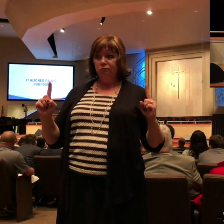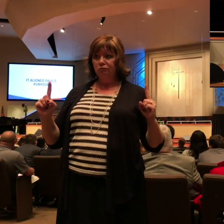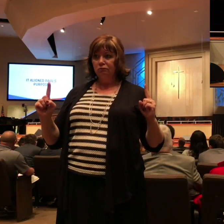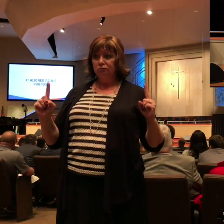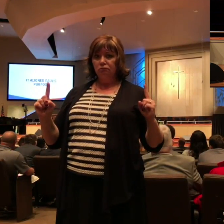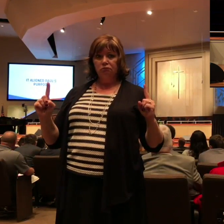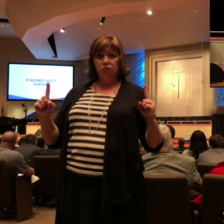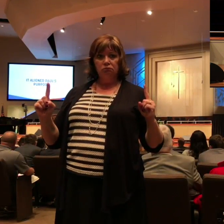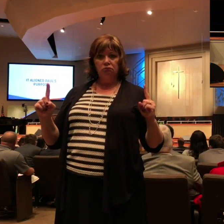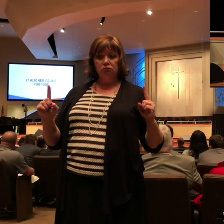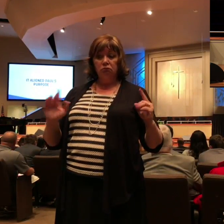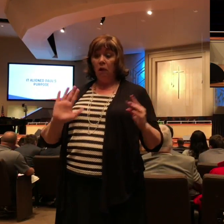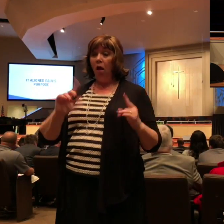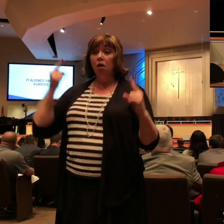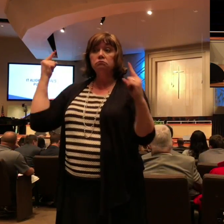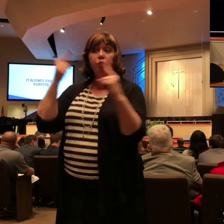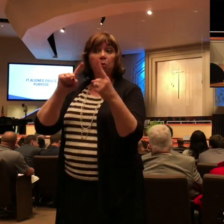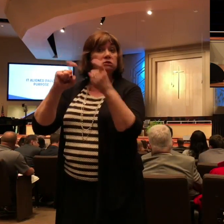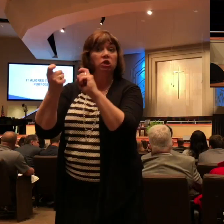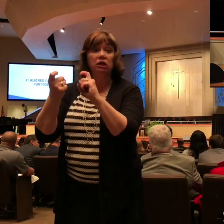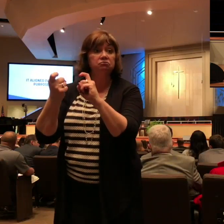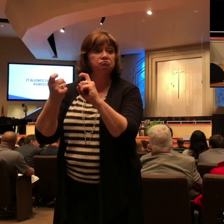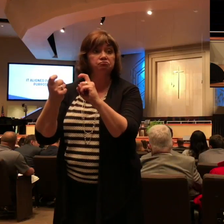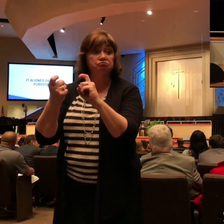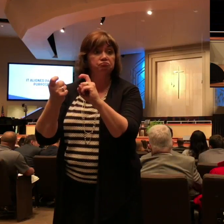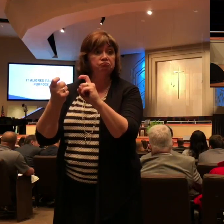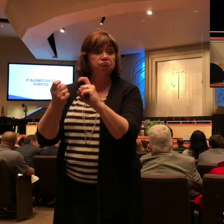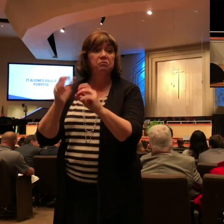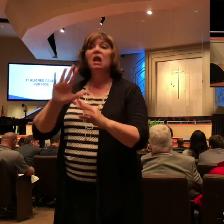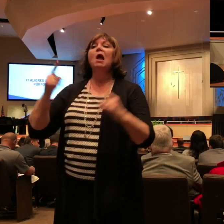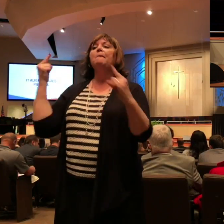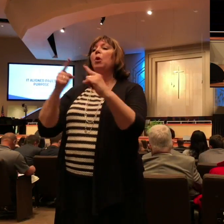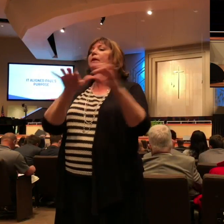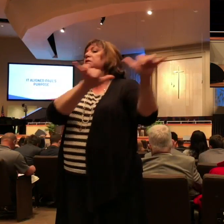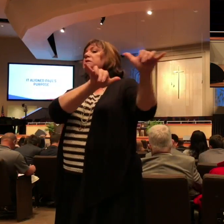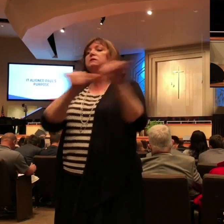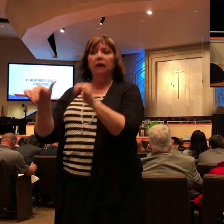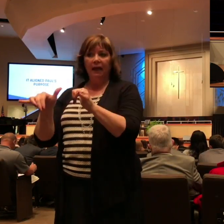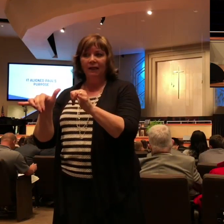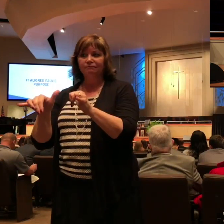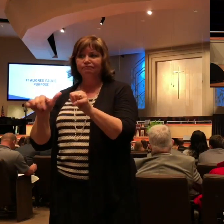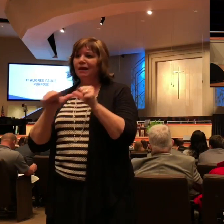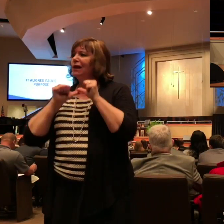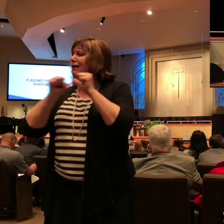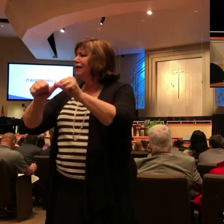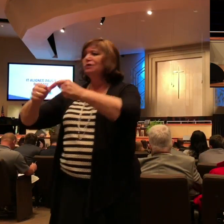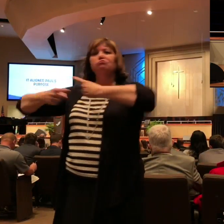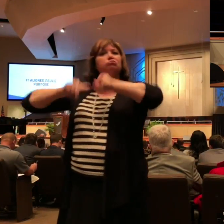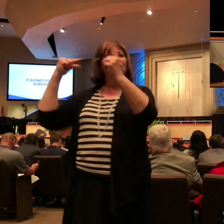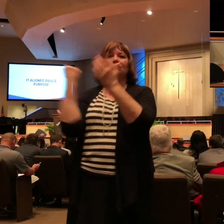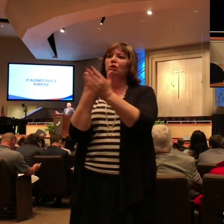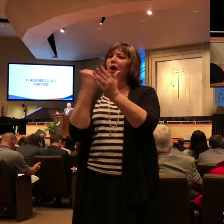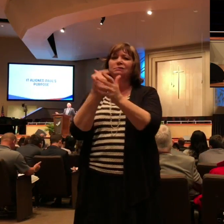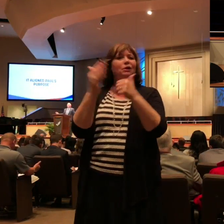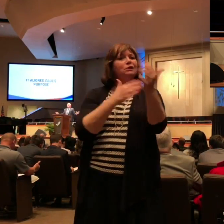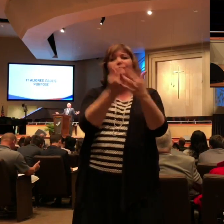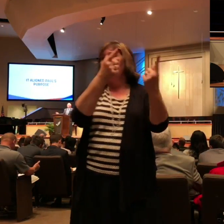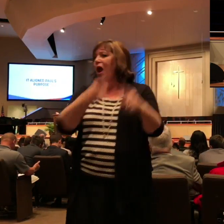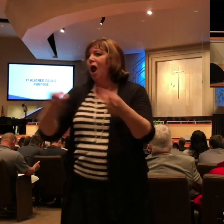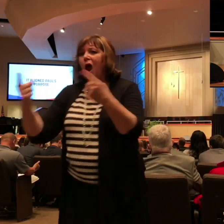purpose that God had given him. Paul had a steadfast attitude that the gospel must be spread no matter what. It didn't matter what suffering